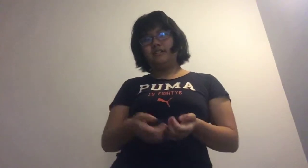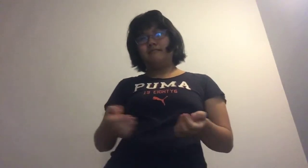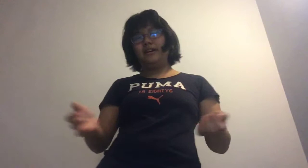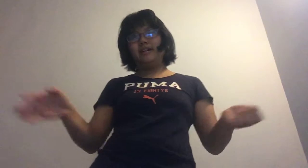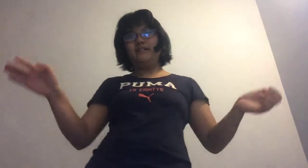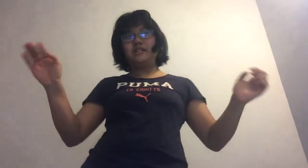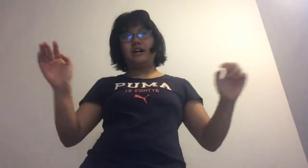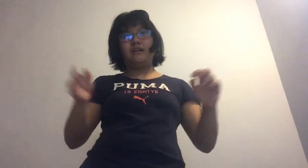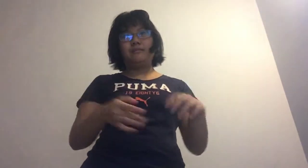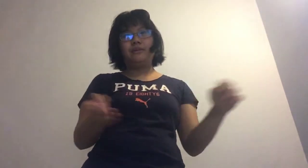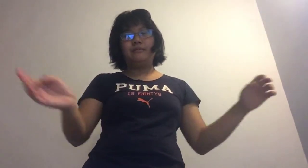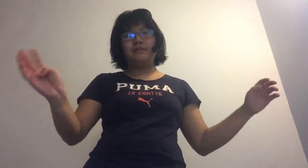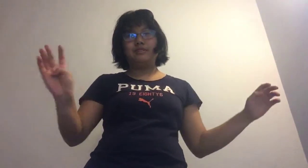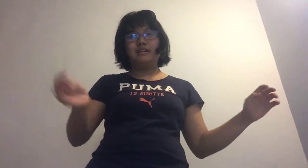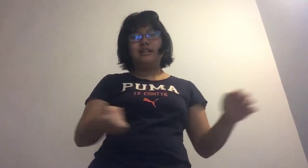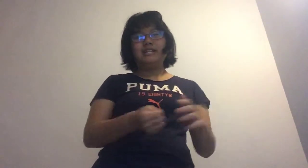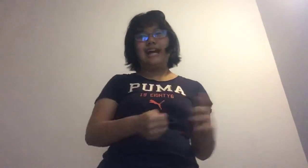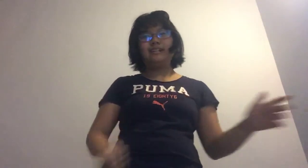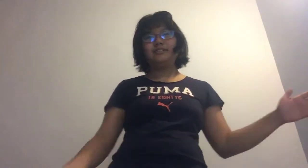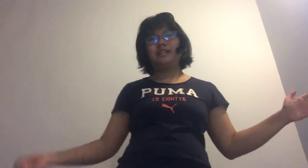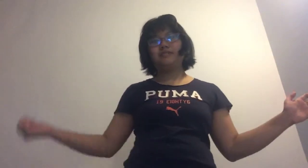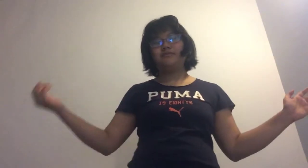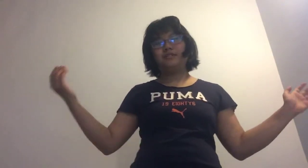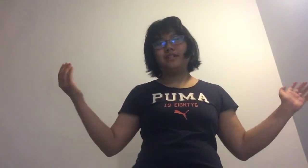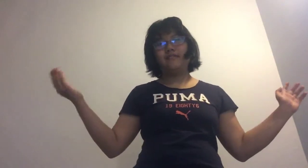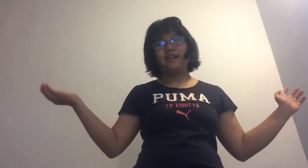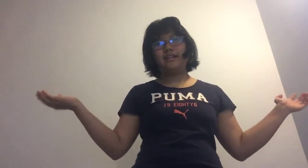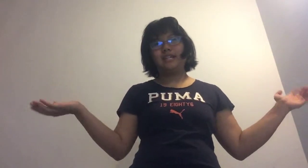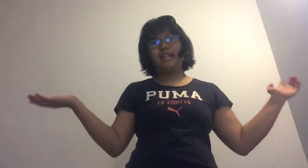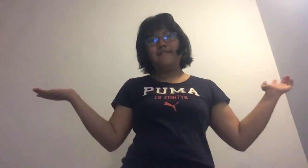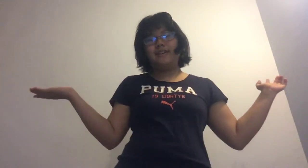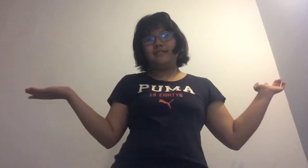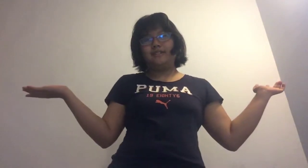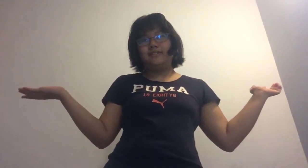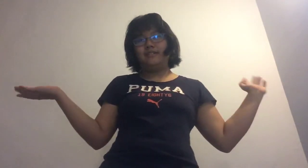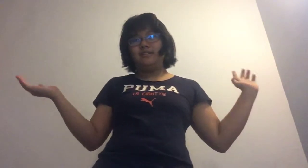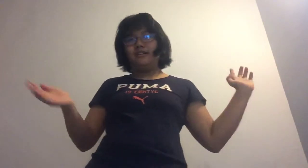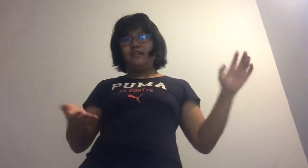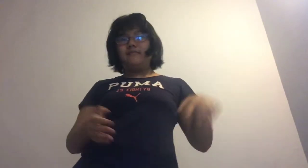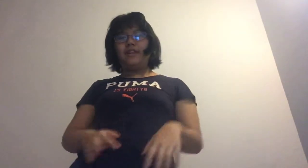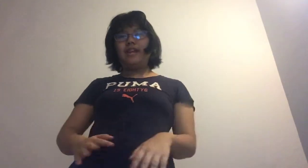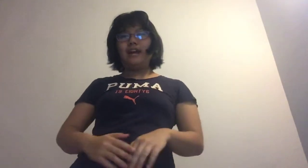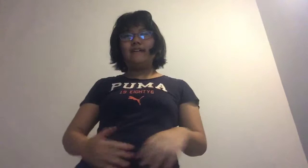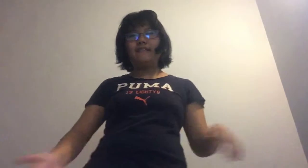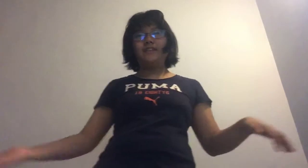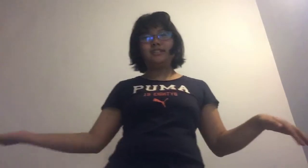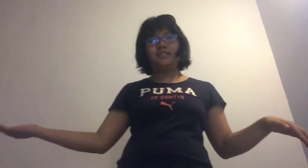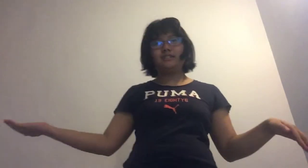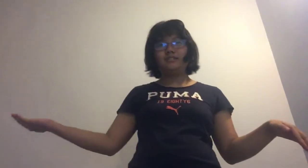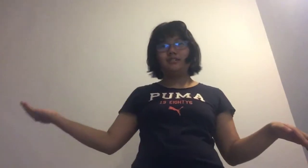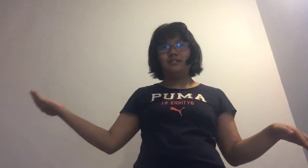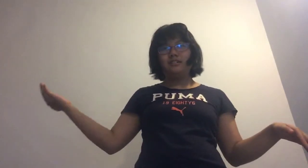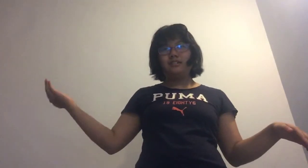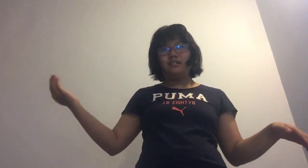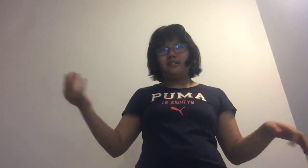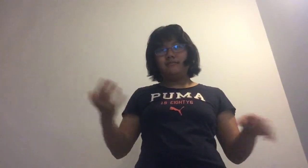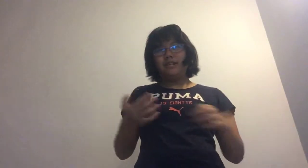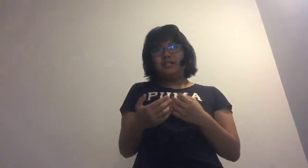my other dog, Primo, died in 2014 when I was 11 years old. And now I have Cusco. But